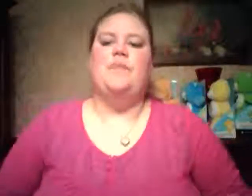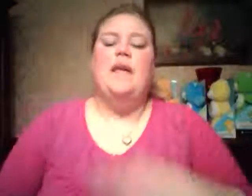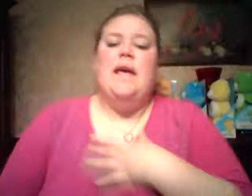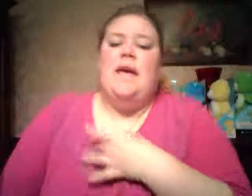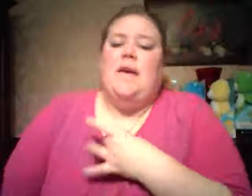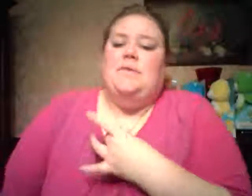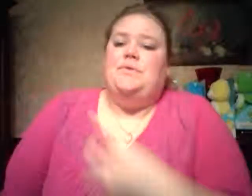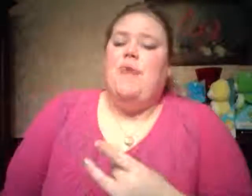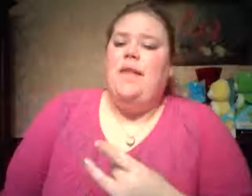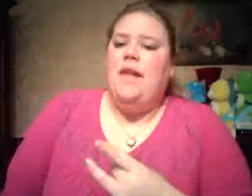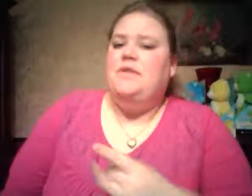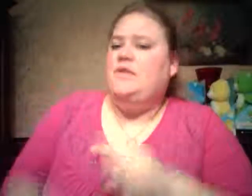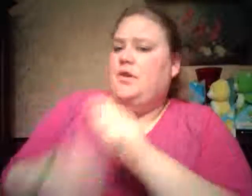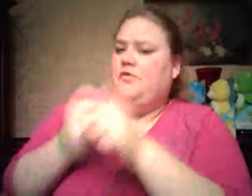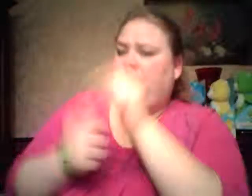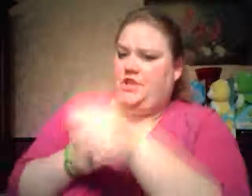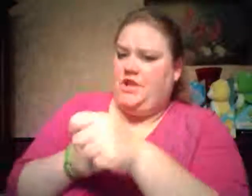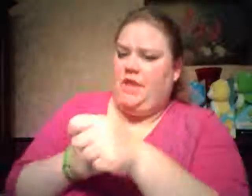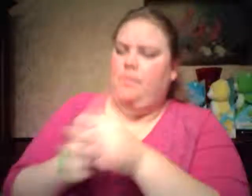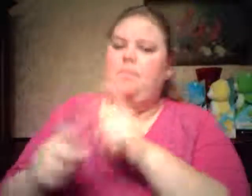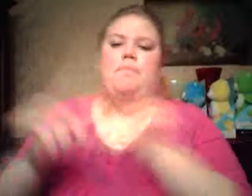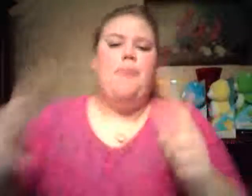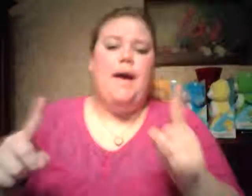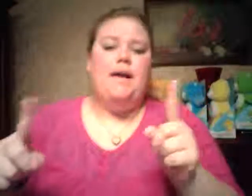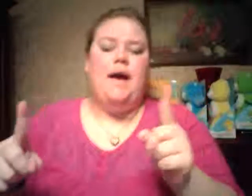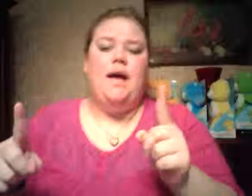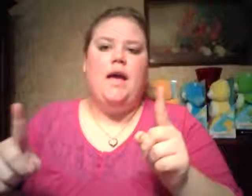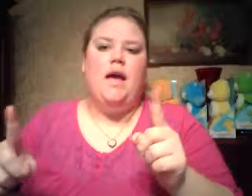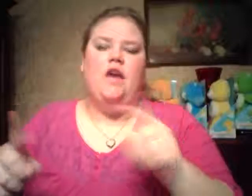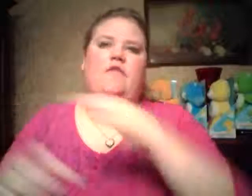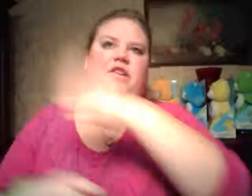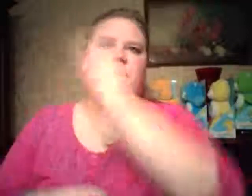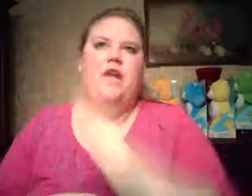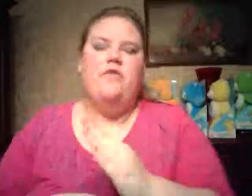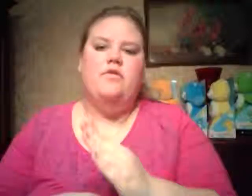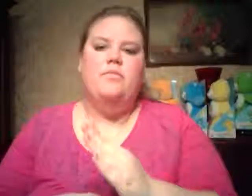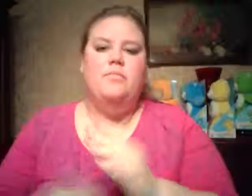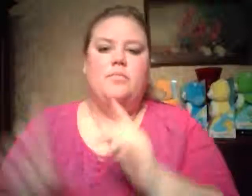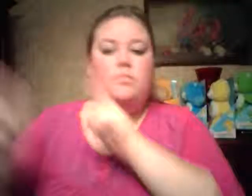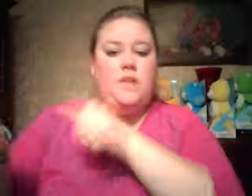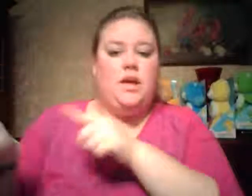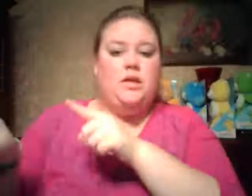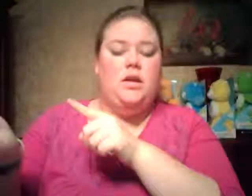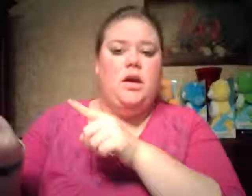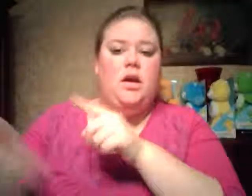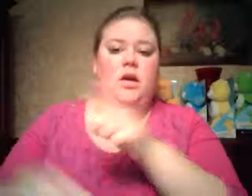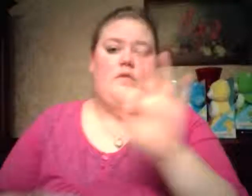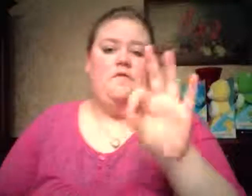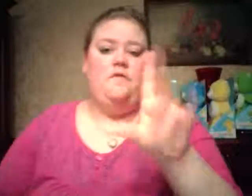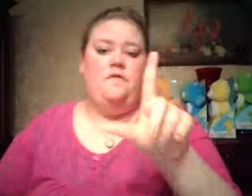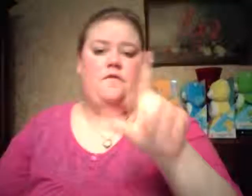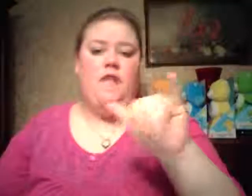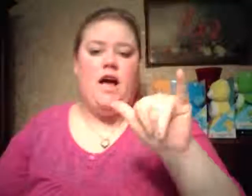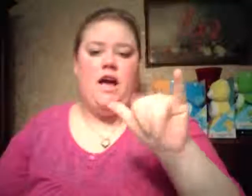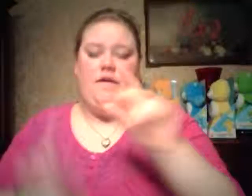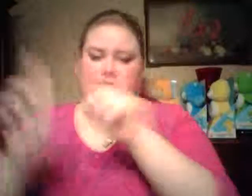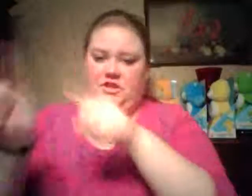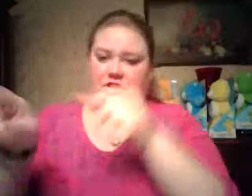so I like to go fishing but I have never been fly fishing